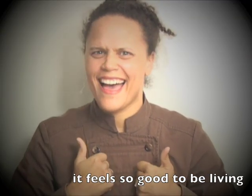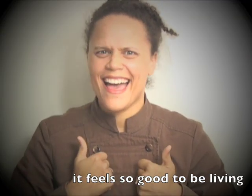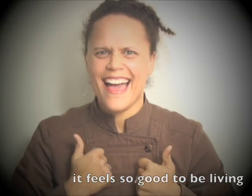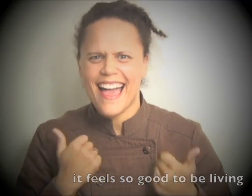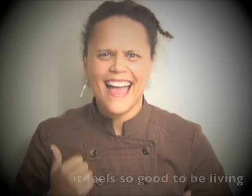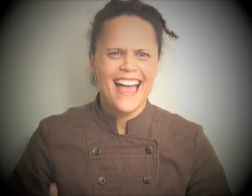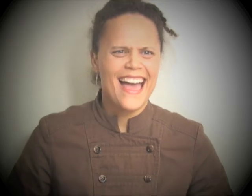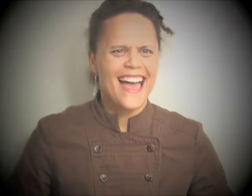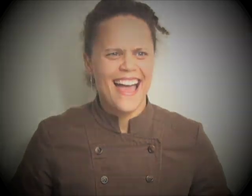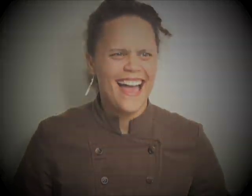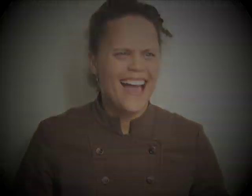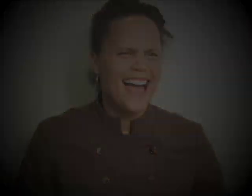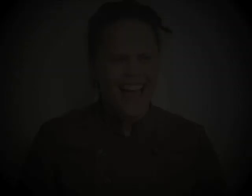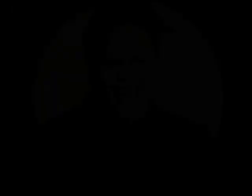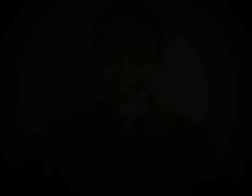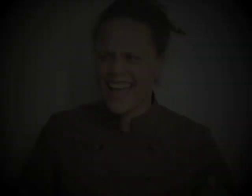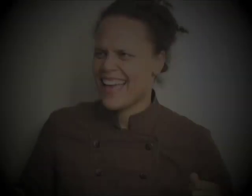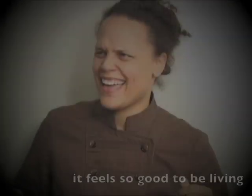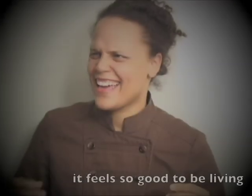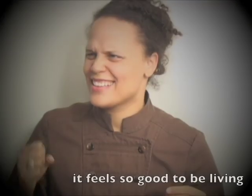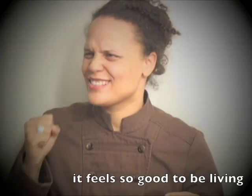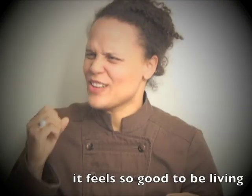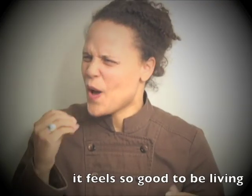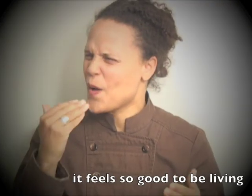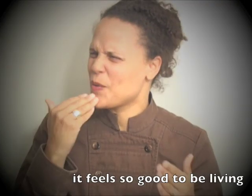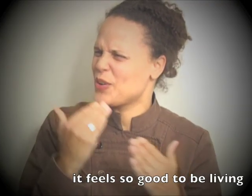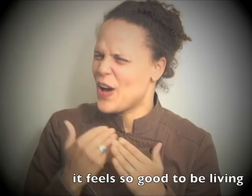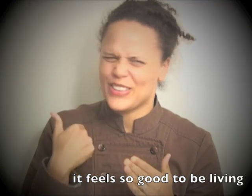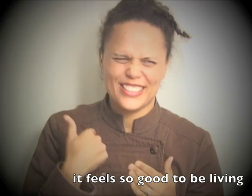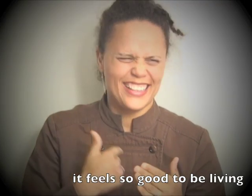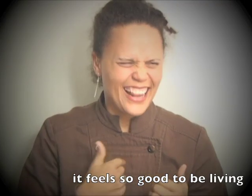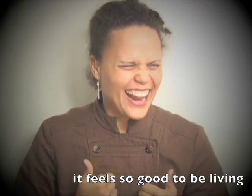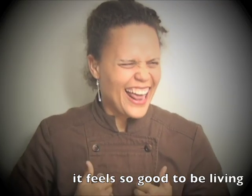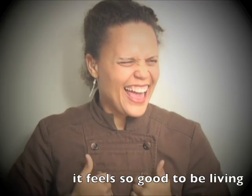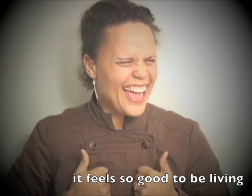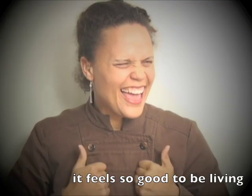It feels so good to be living